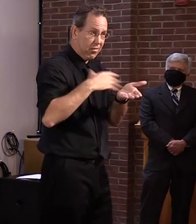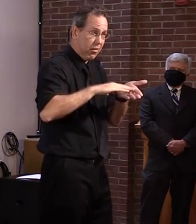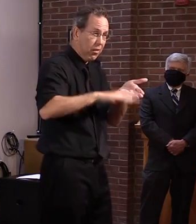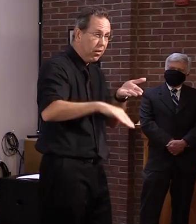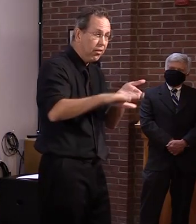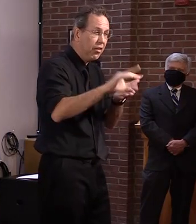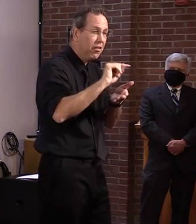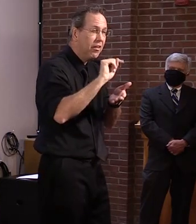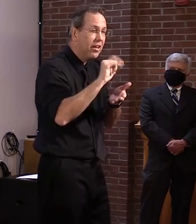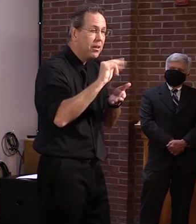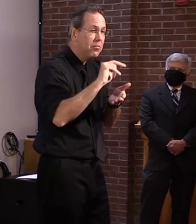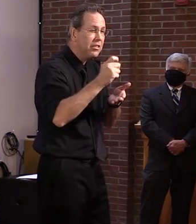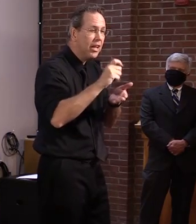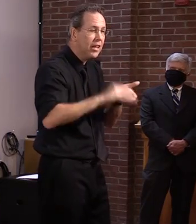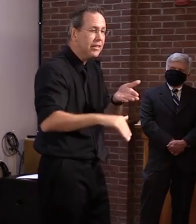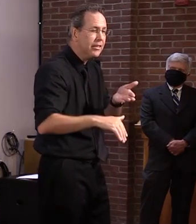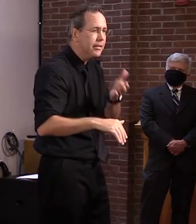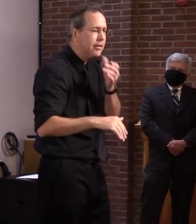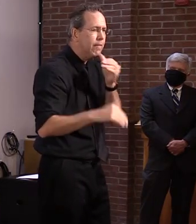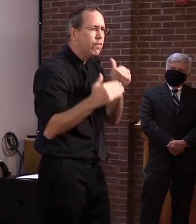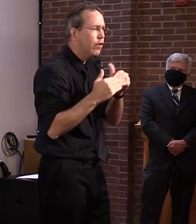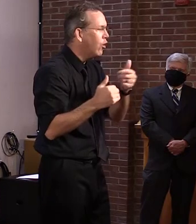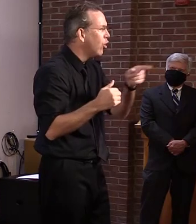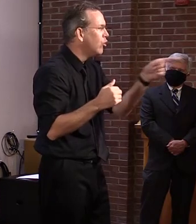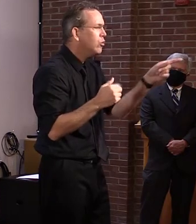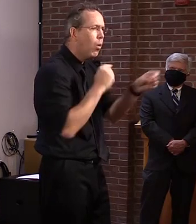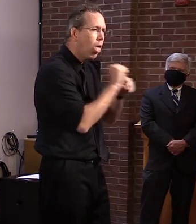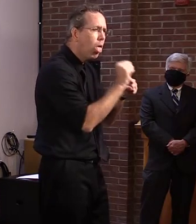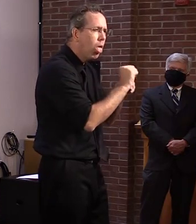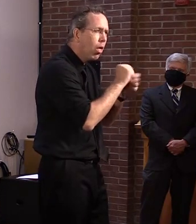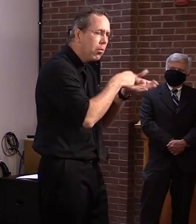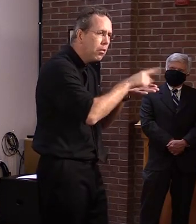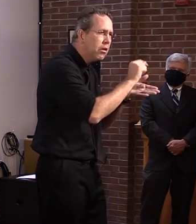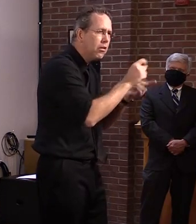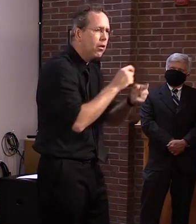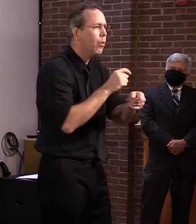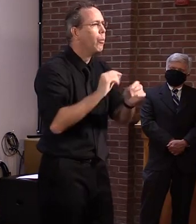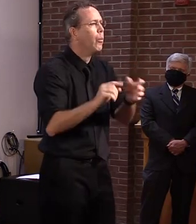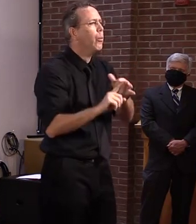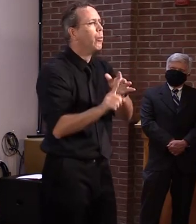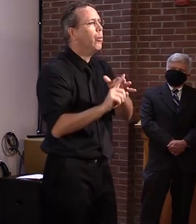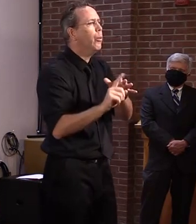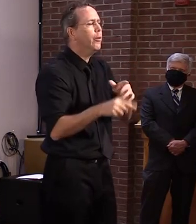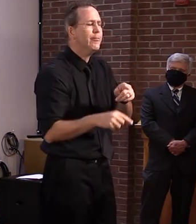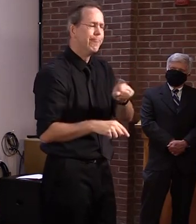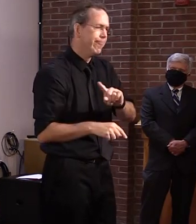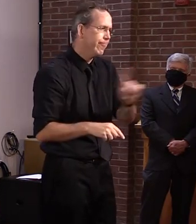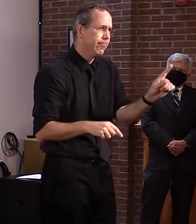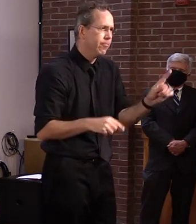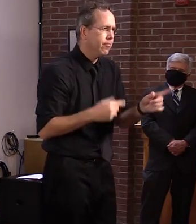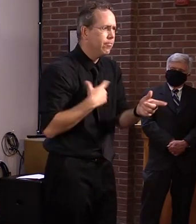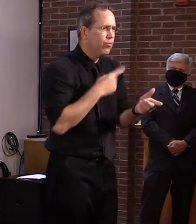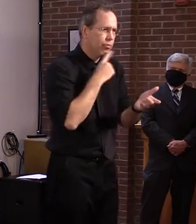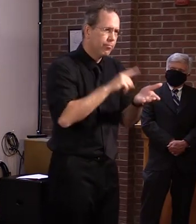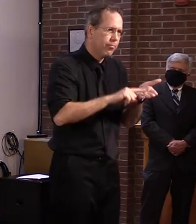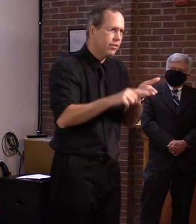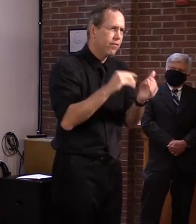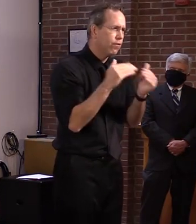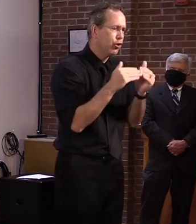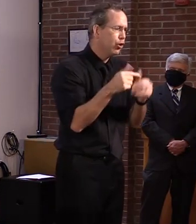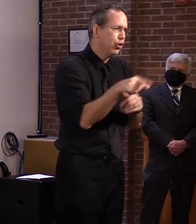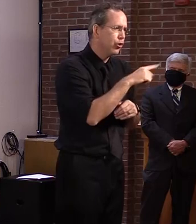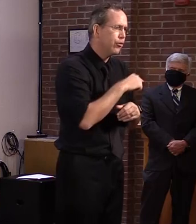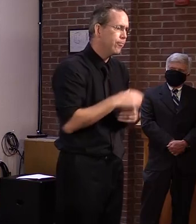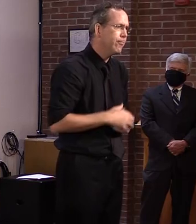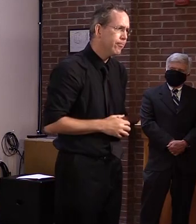the rest of folks that have chosen to stay in Vermont, pay taxes in Vermont, live in Vermont and so forth. So again,